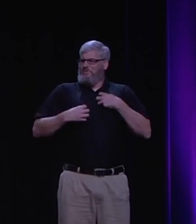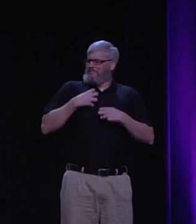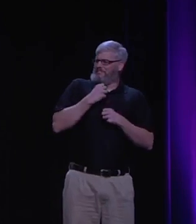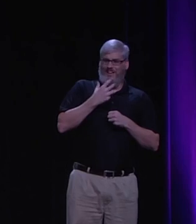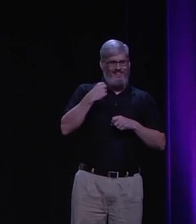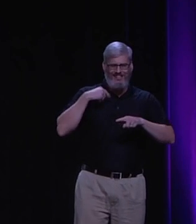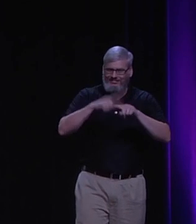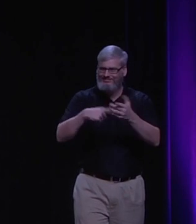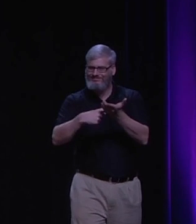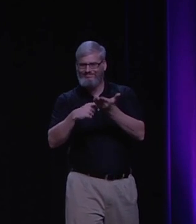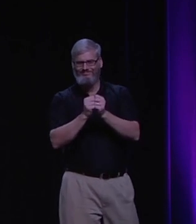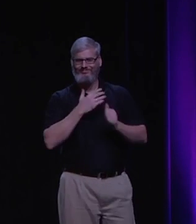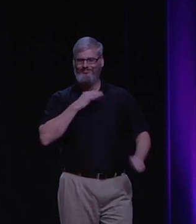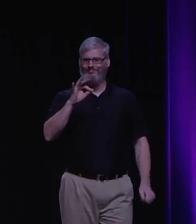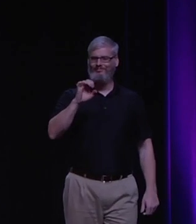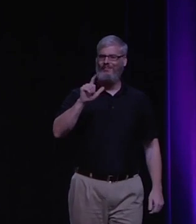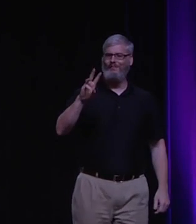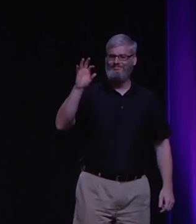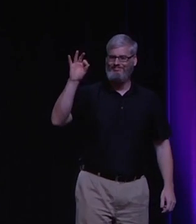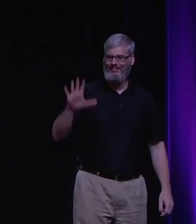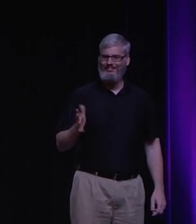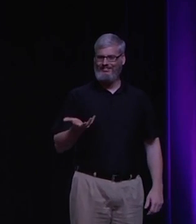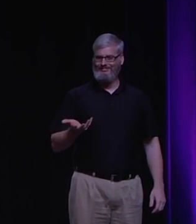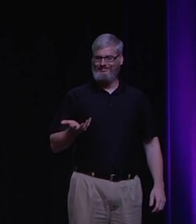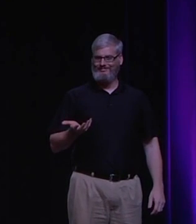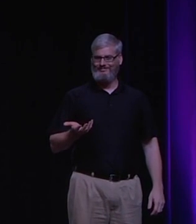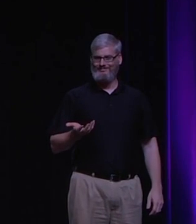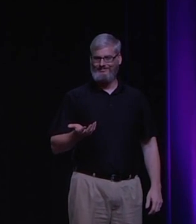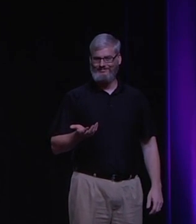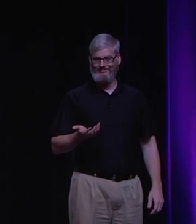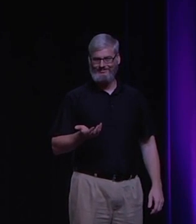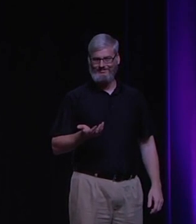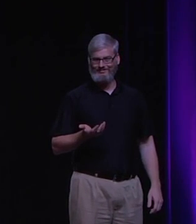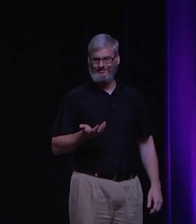keep inside. I mean, I couldn't even discuss it with my fellow pastors.